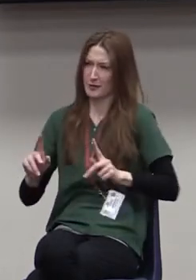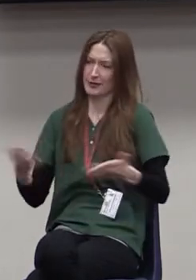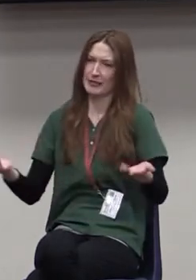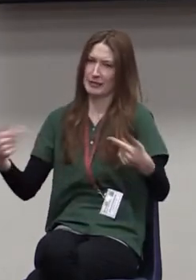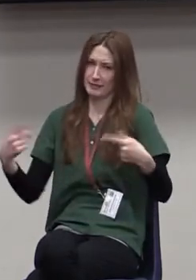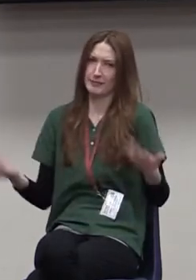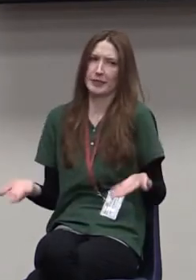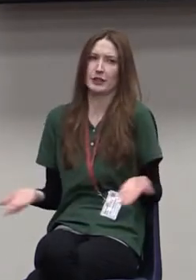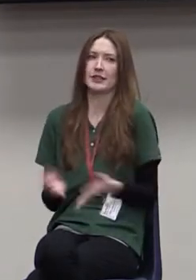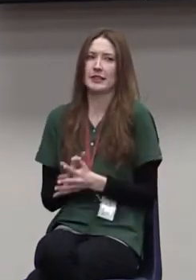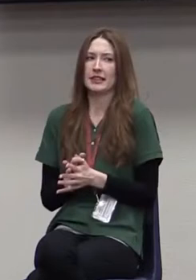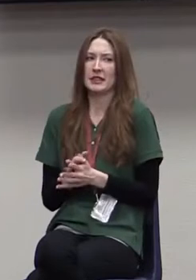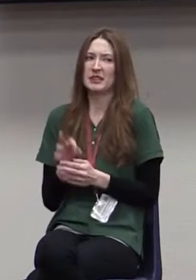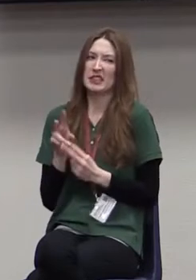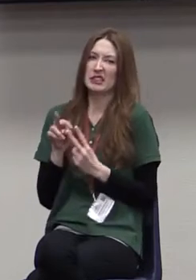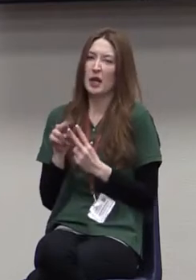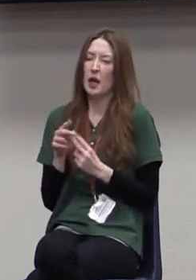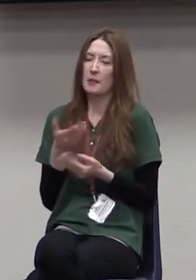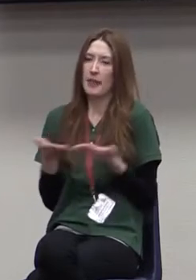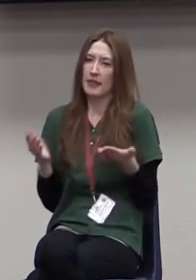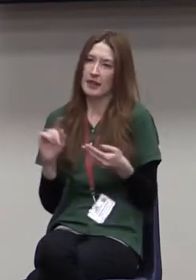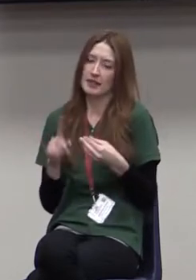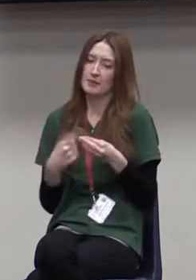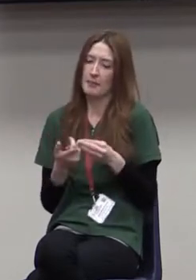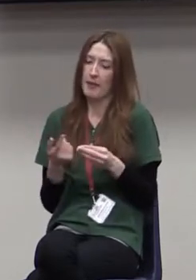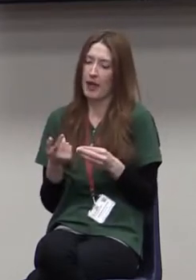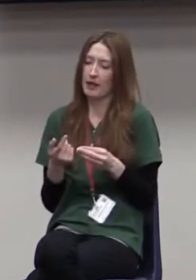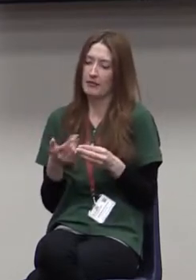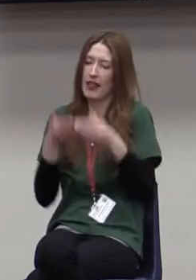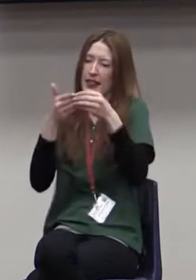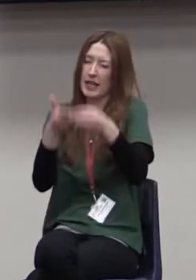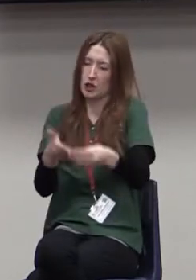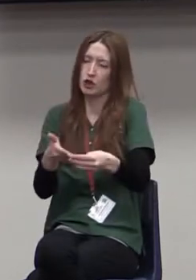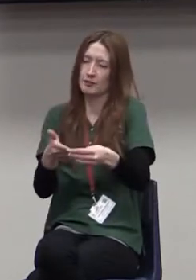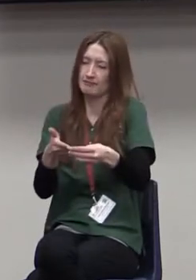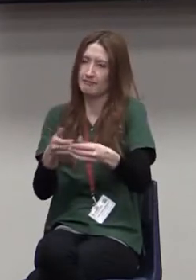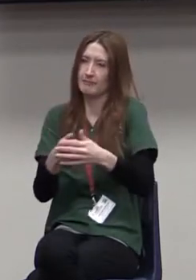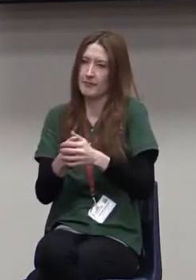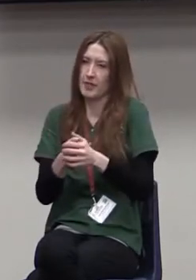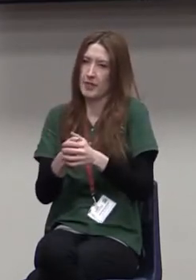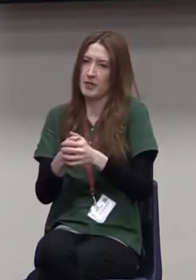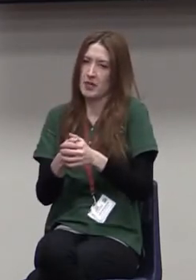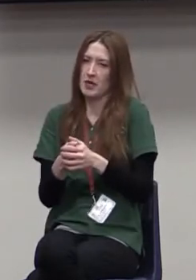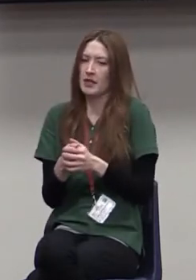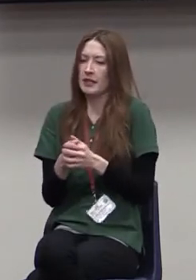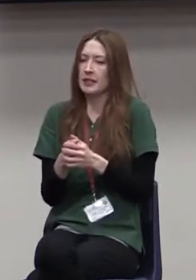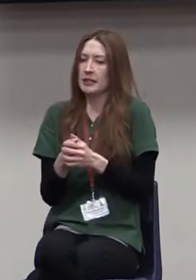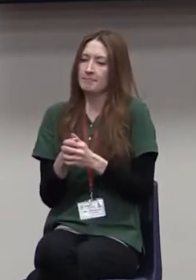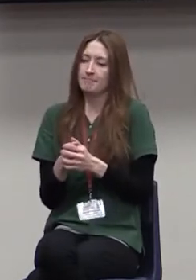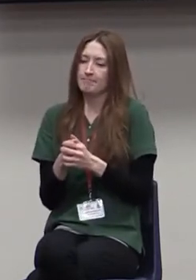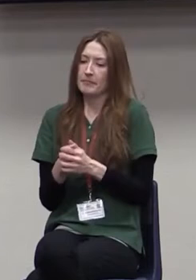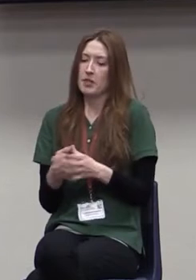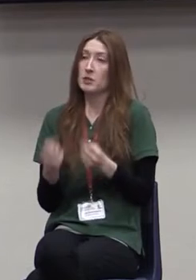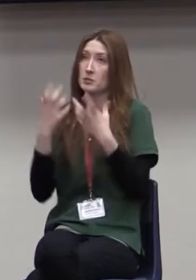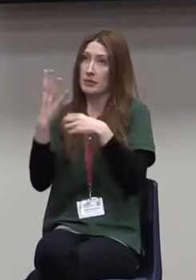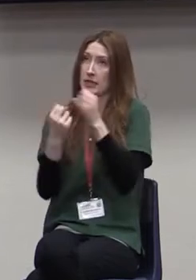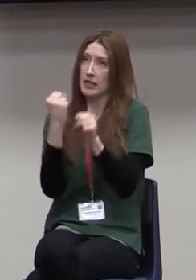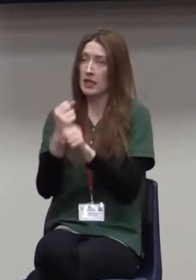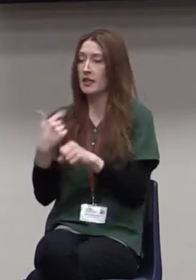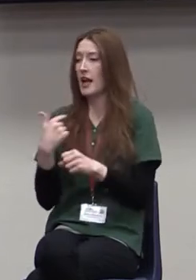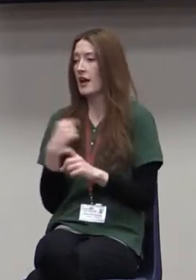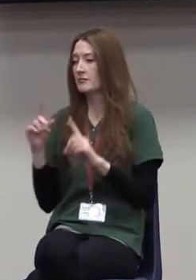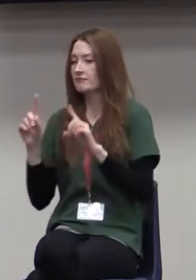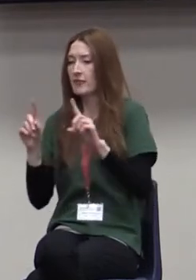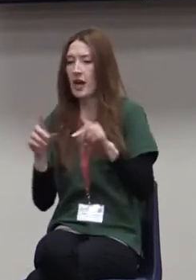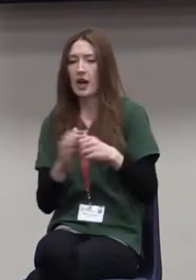to say just a couple of things about leadership. Over the years, when I've conducted surveys or I've done workshops, I